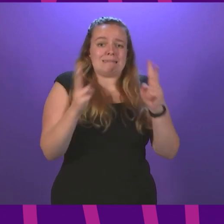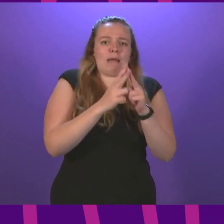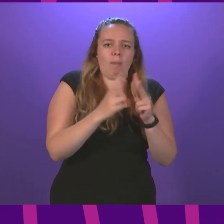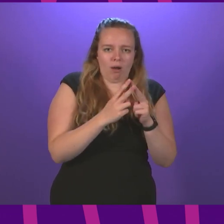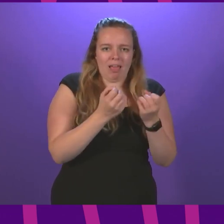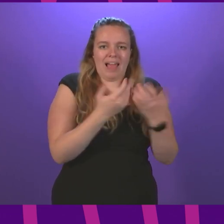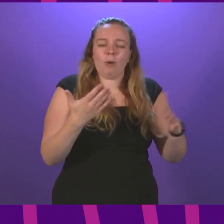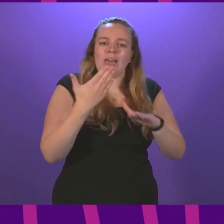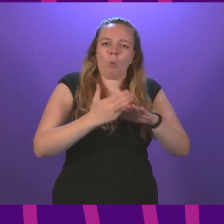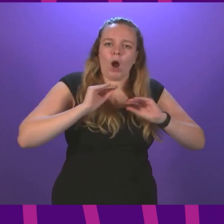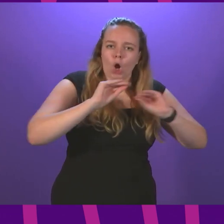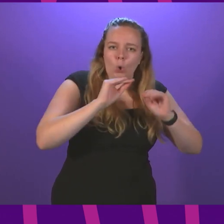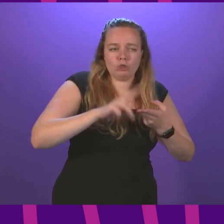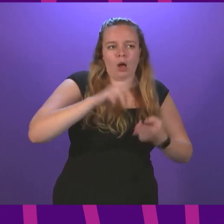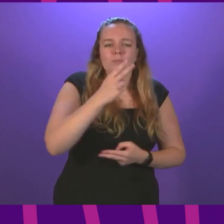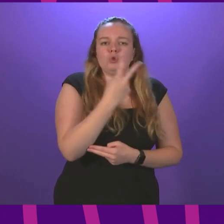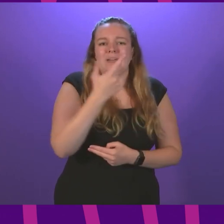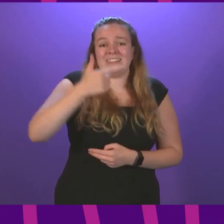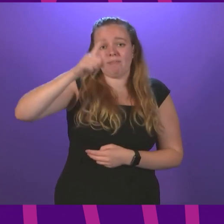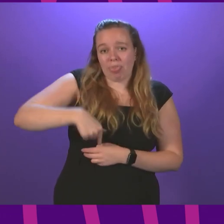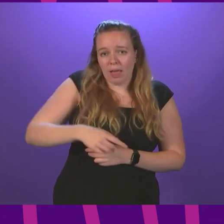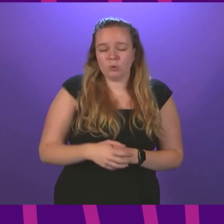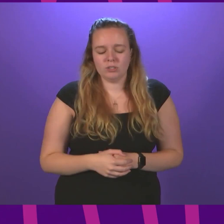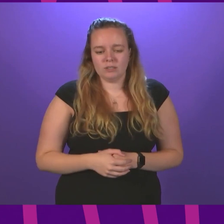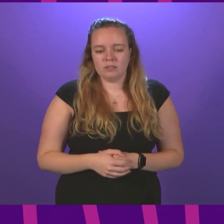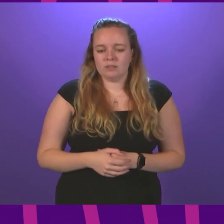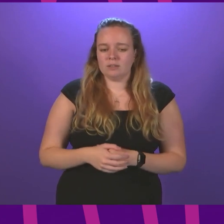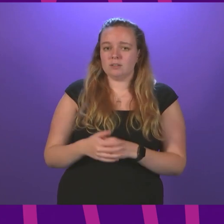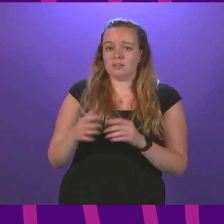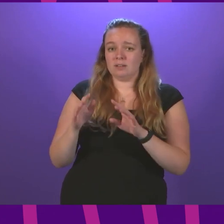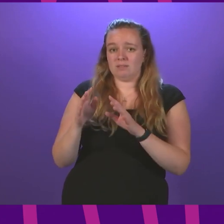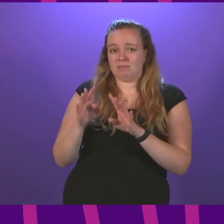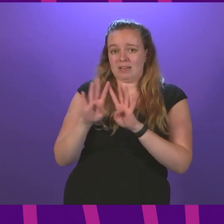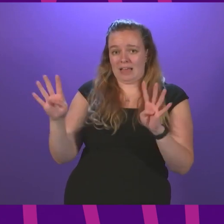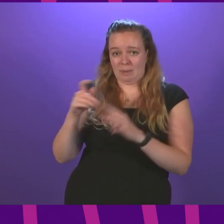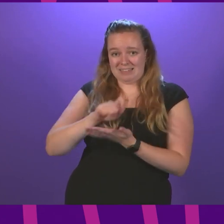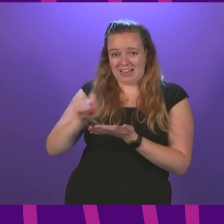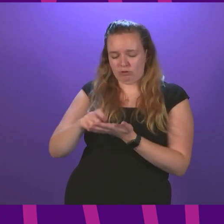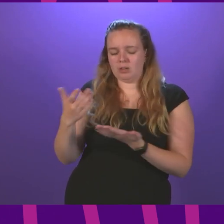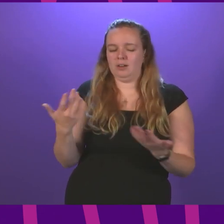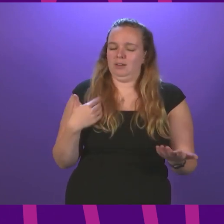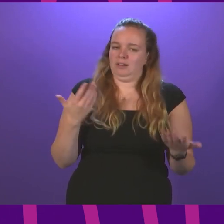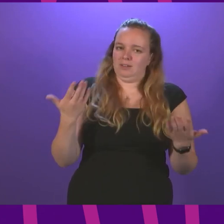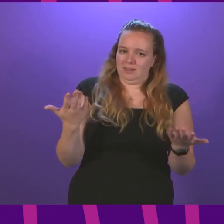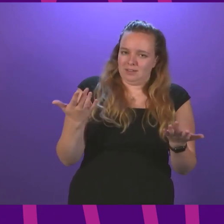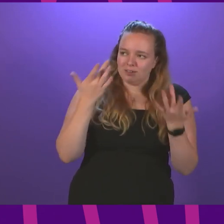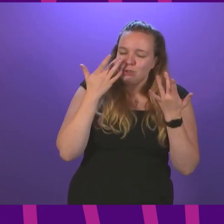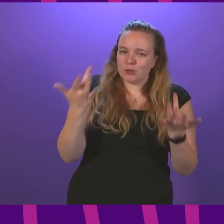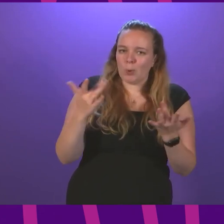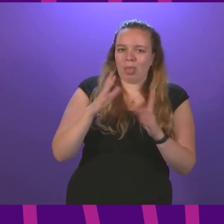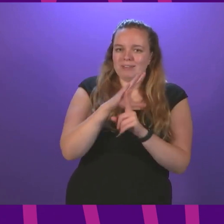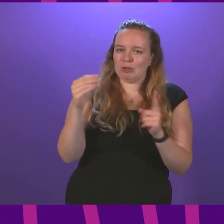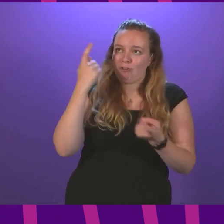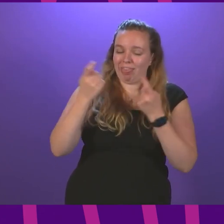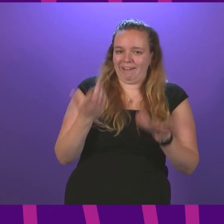work coaches to 27,000? The Cabinet Secretary can give you the time back. Doesn't that just reveal the thinking of the